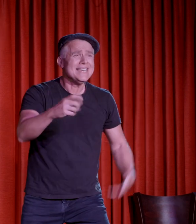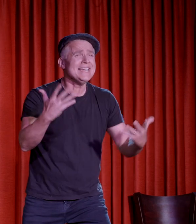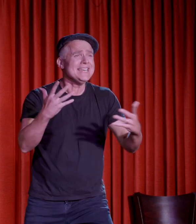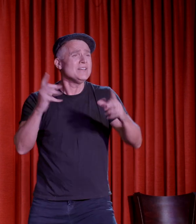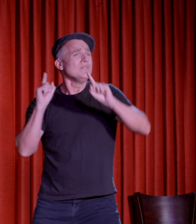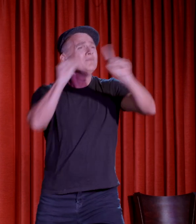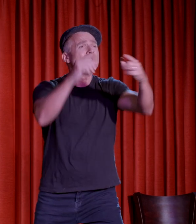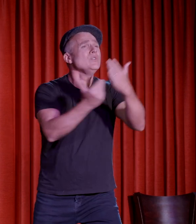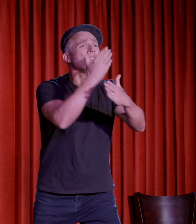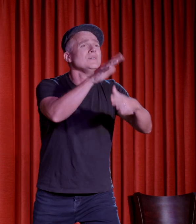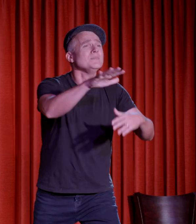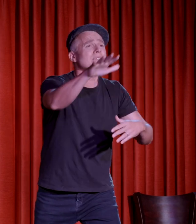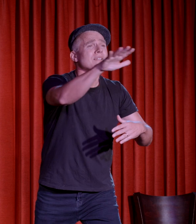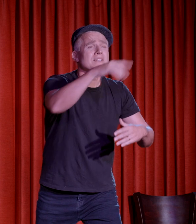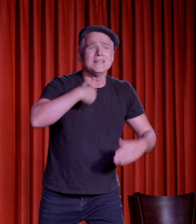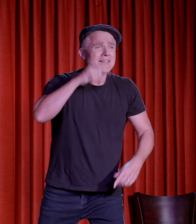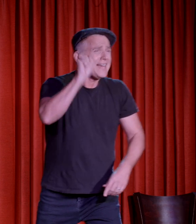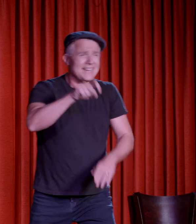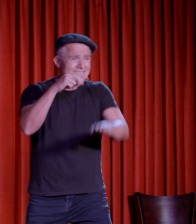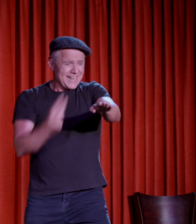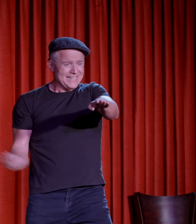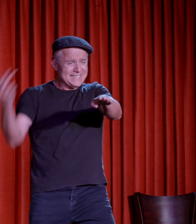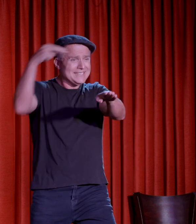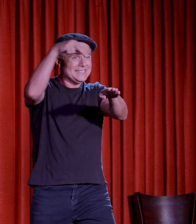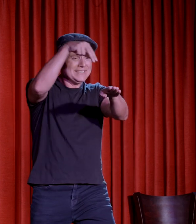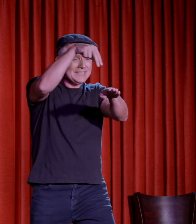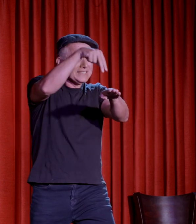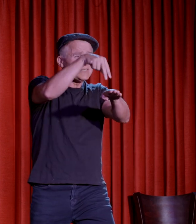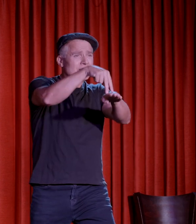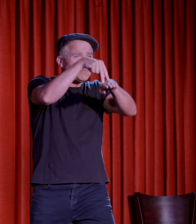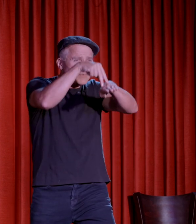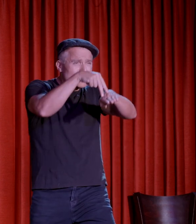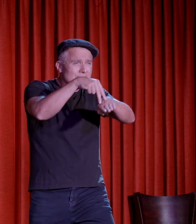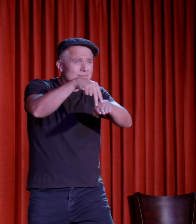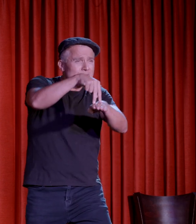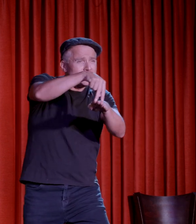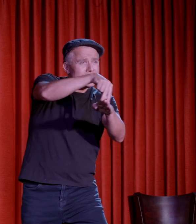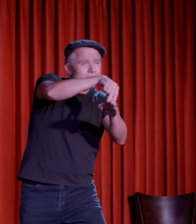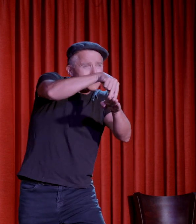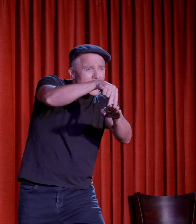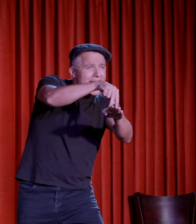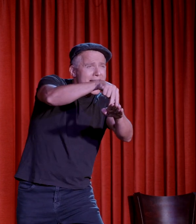for going someplace, and I've got a need to climb above no path and ride.